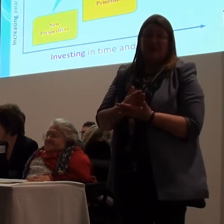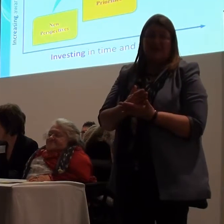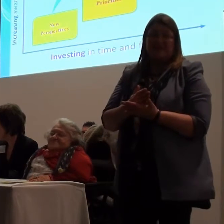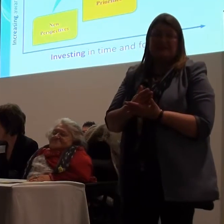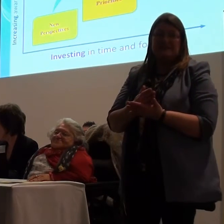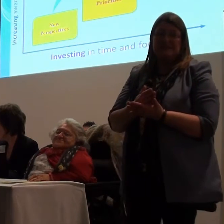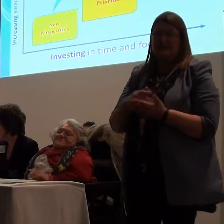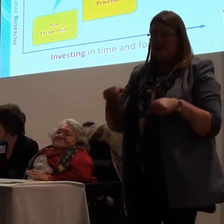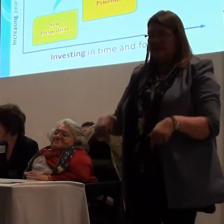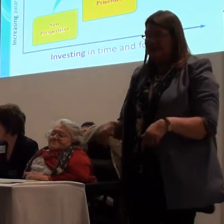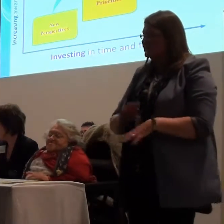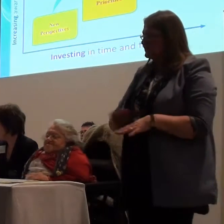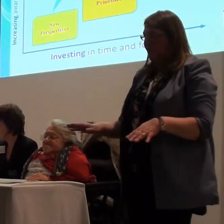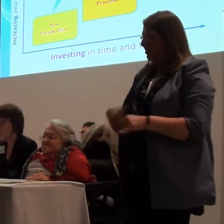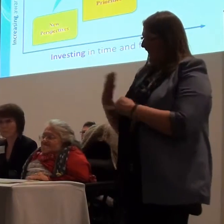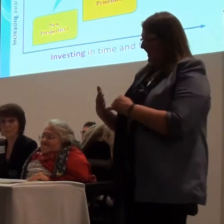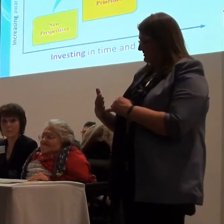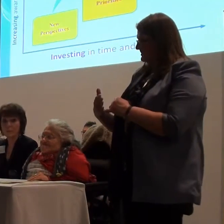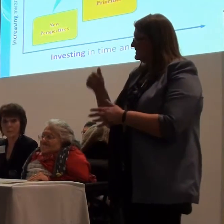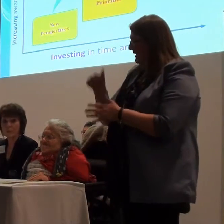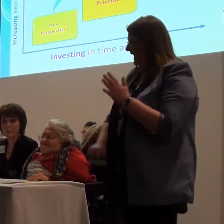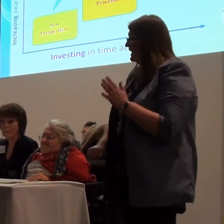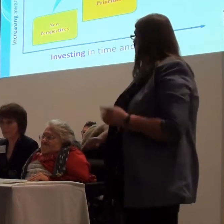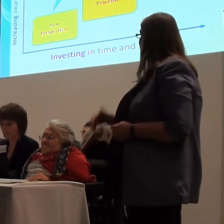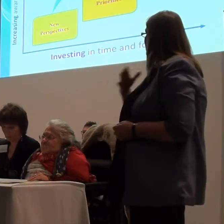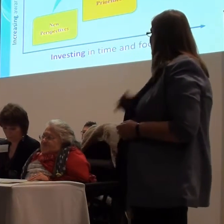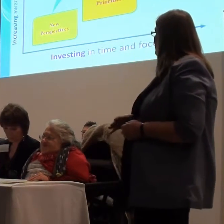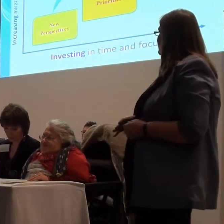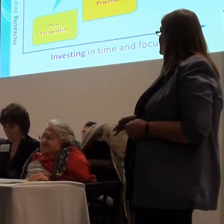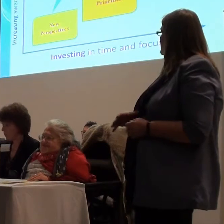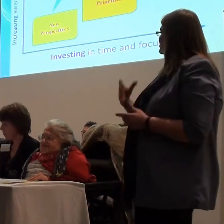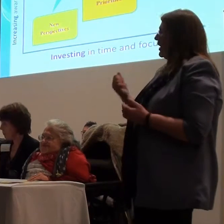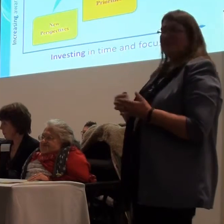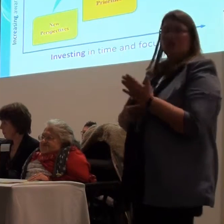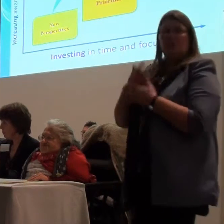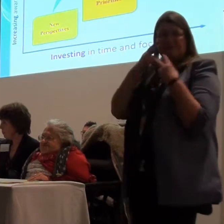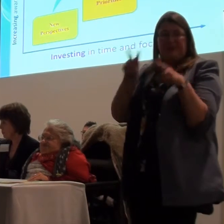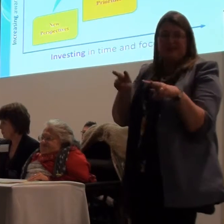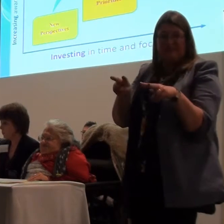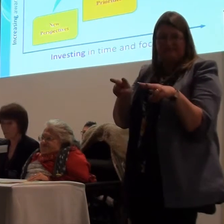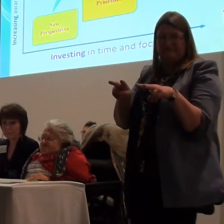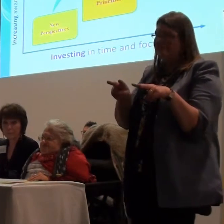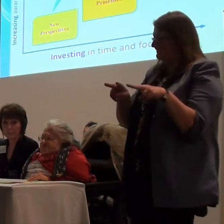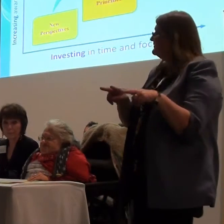and I think, I believe this is not the end, this is the beginning we need to have a new perspective